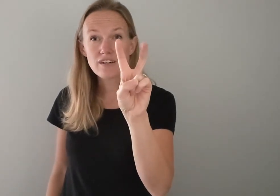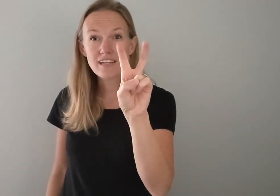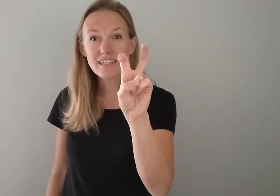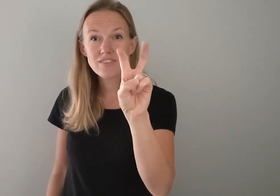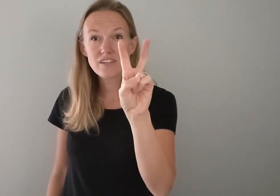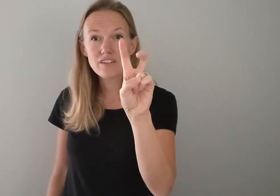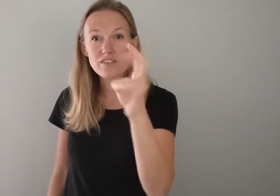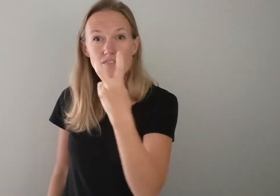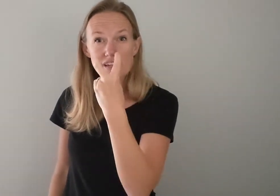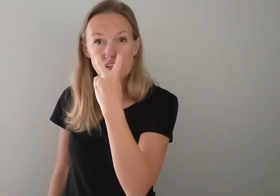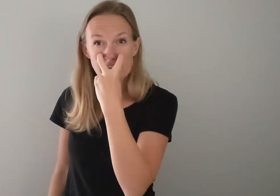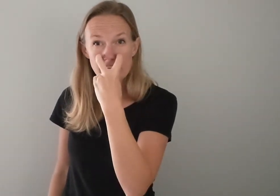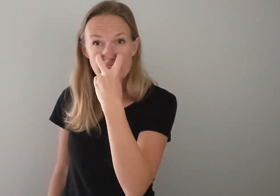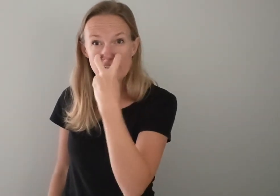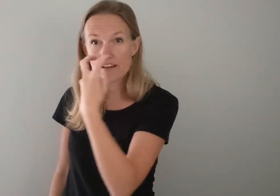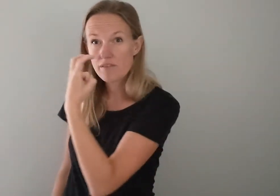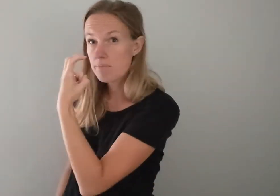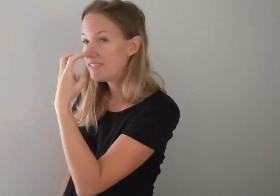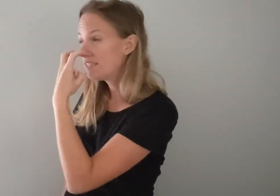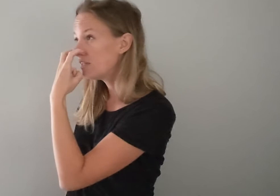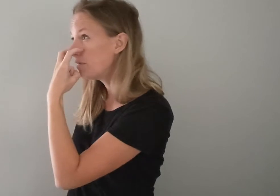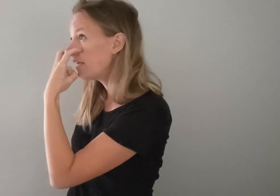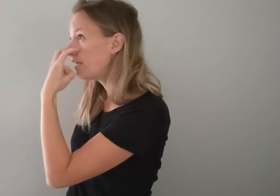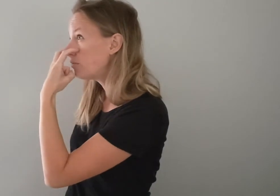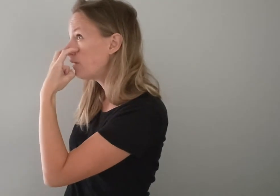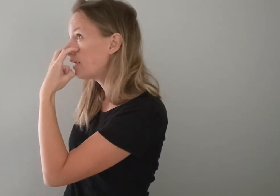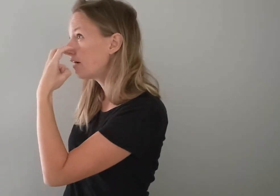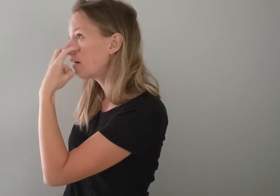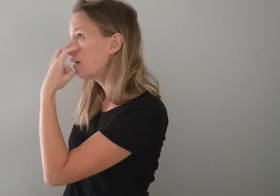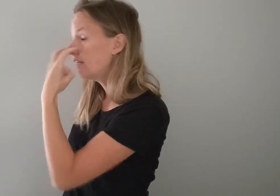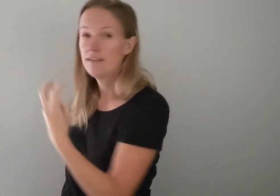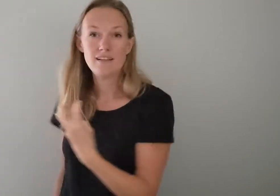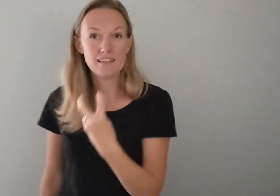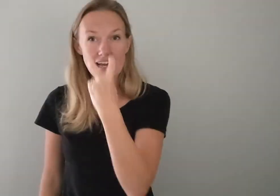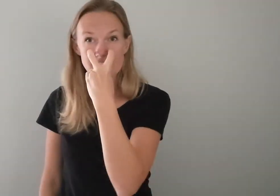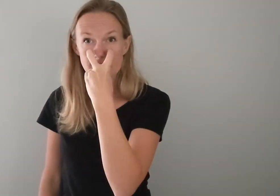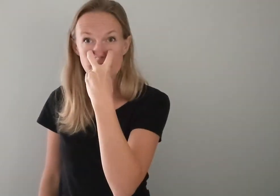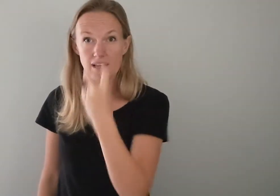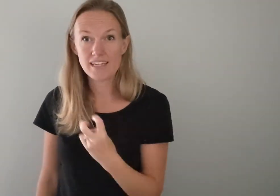index finger and your third finger and you kind of have them bent a little bit and you point here like that. blind.